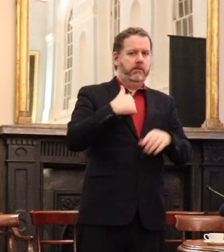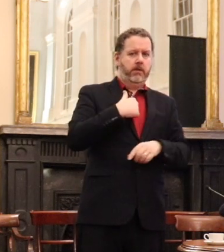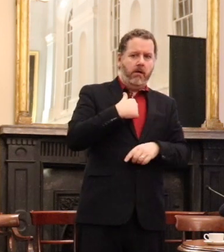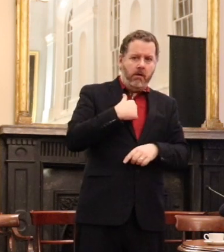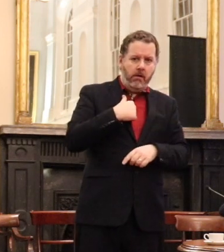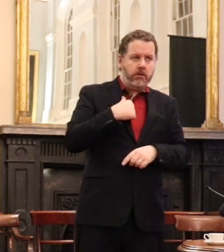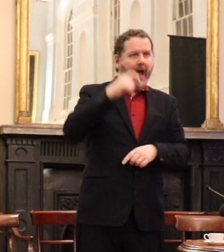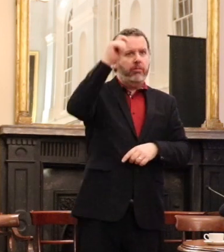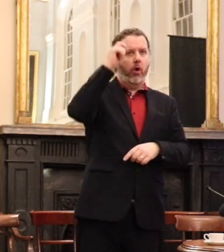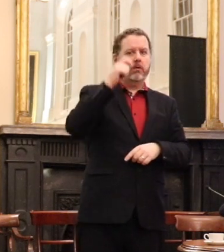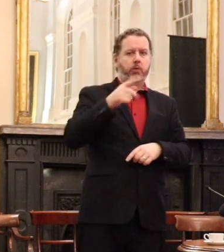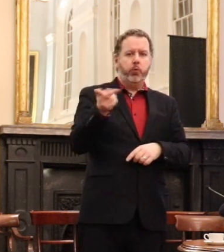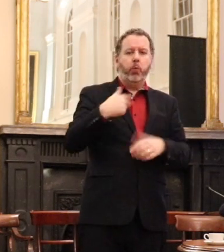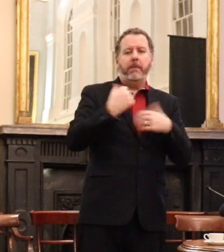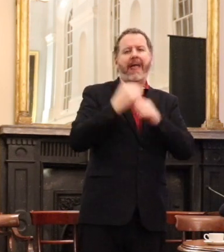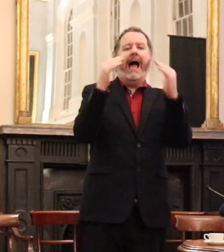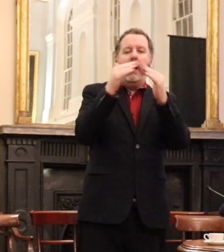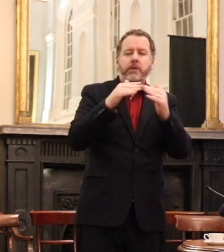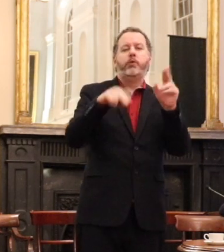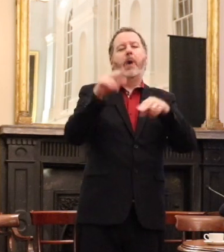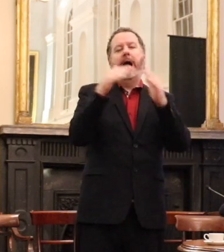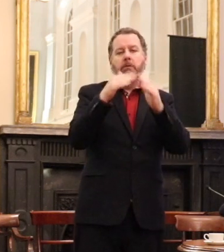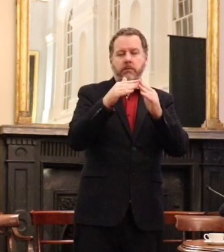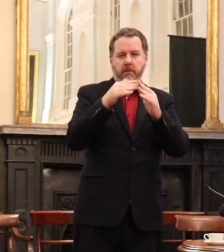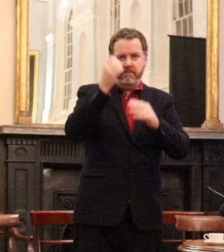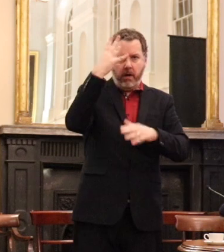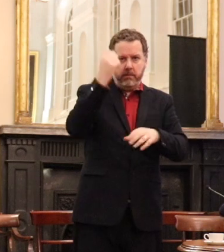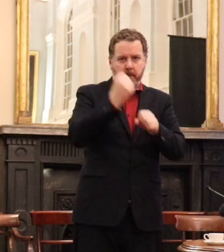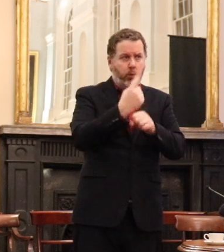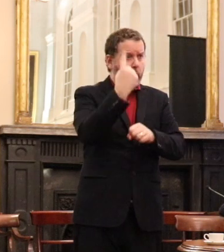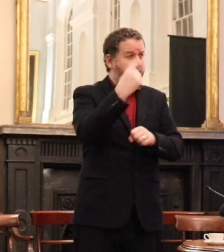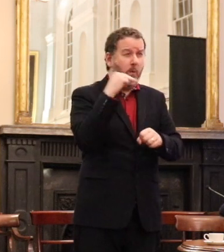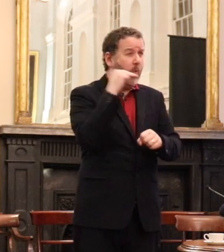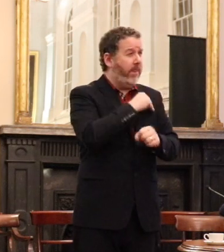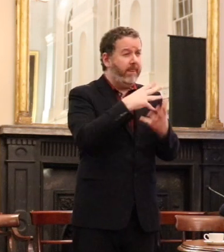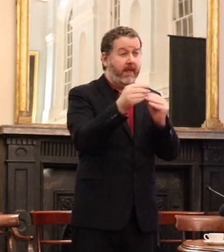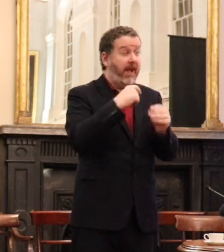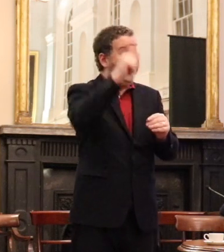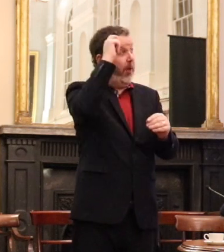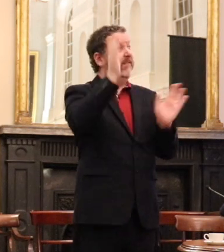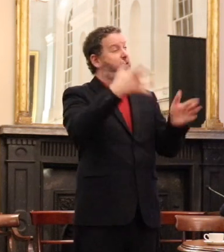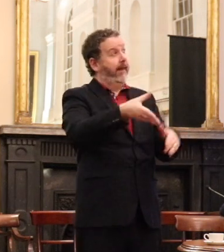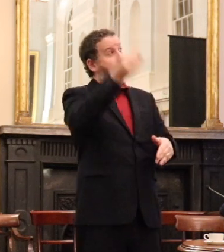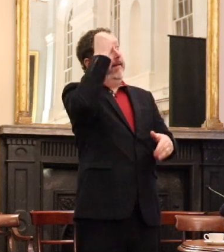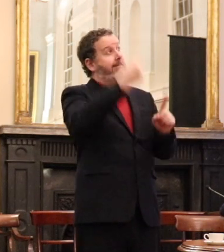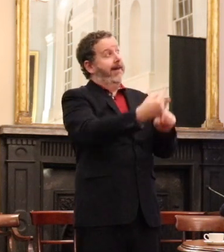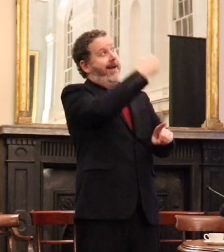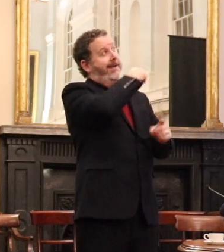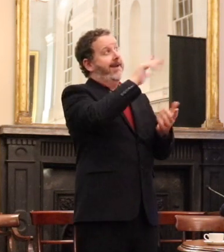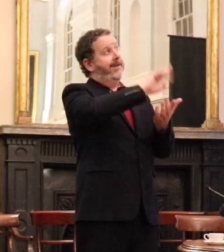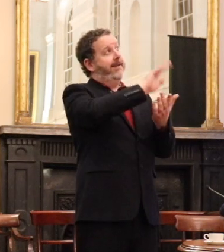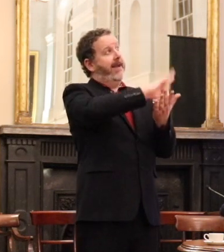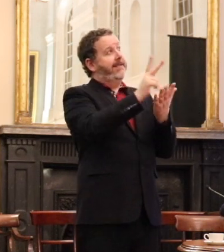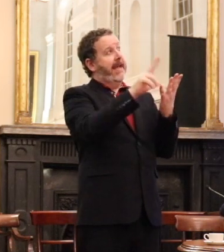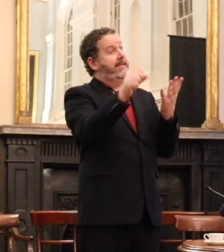house that was being built that I took up the basic lesson that I thought I had learned in the 1980s, which is you can never underestimate